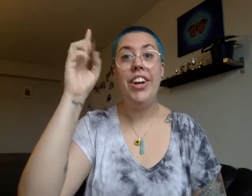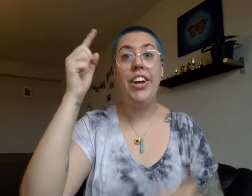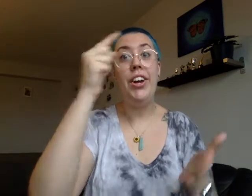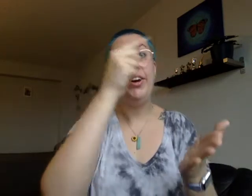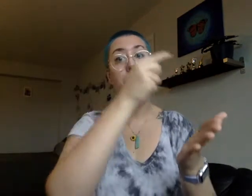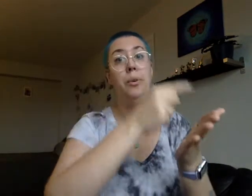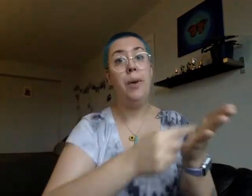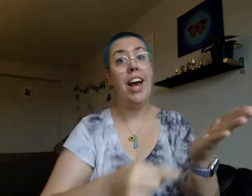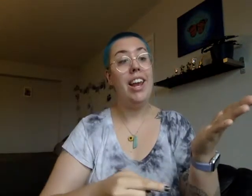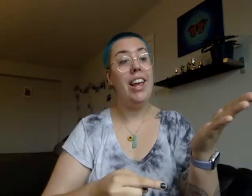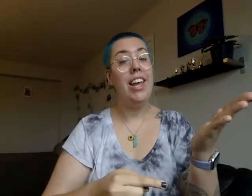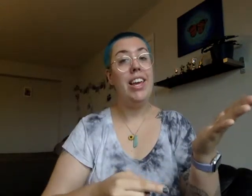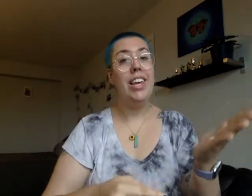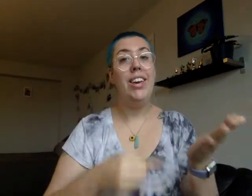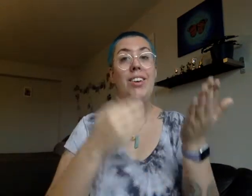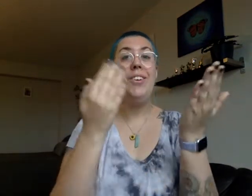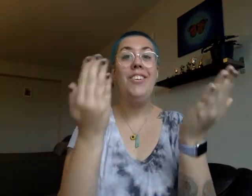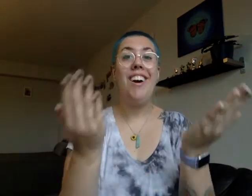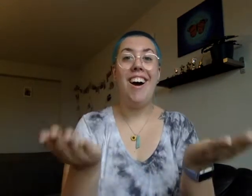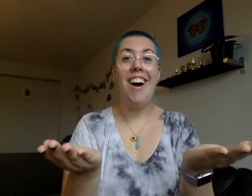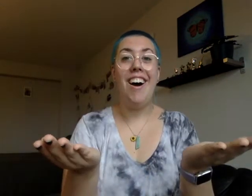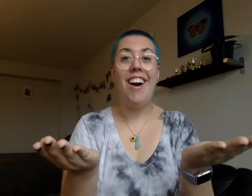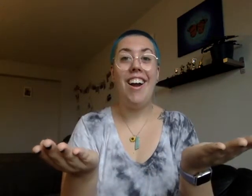what you are.